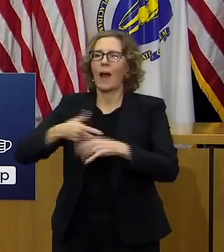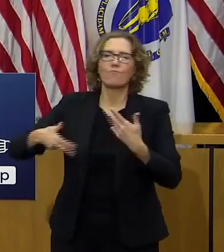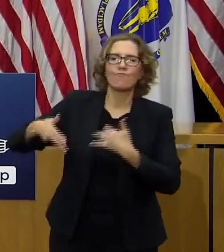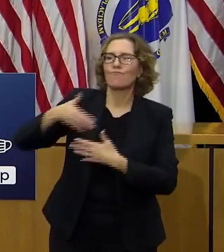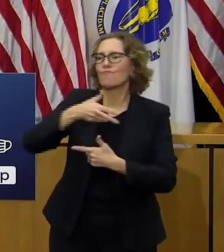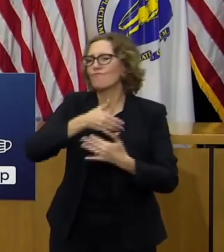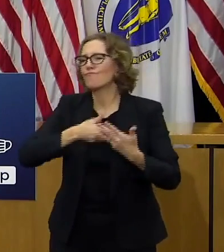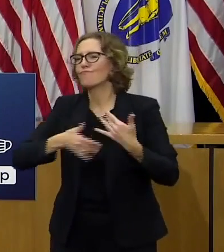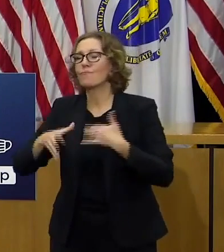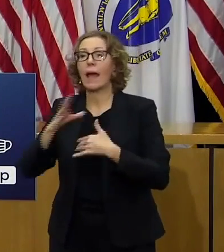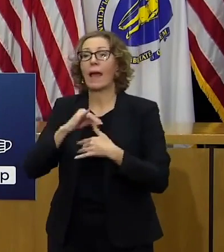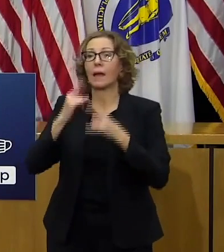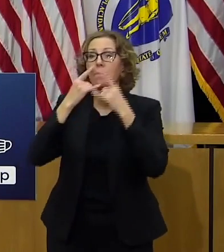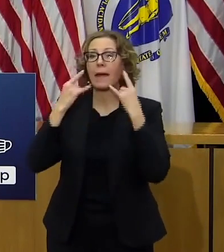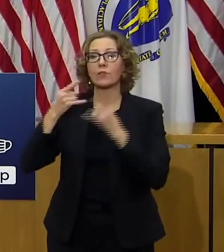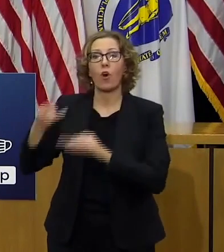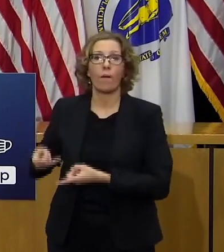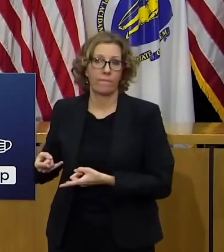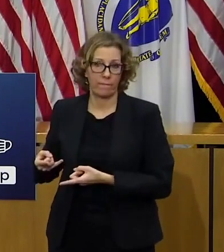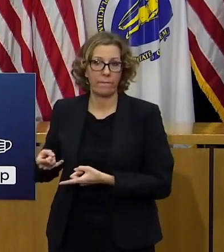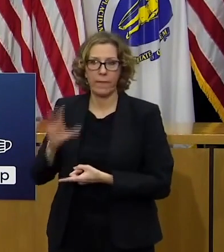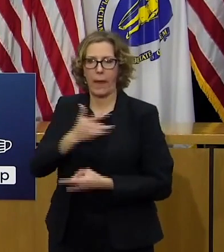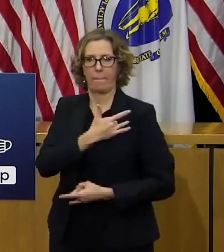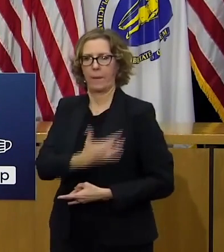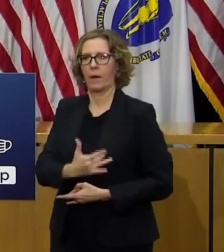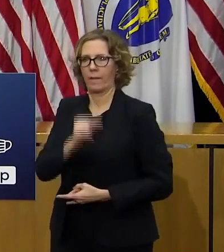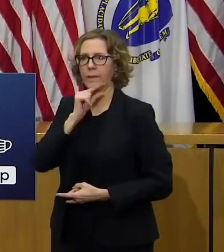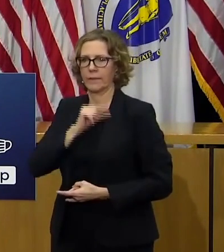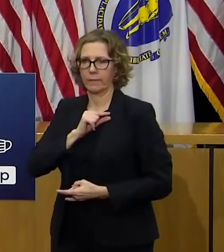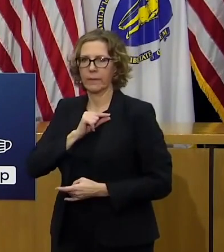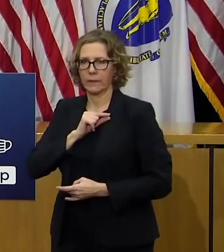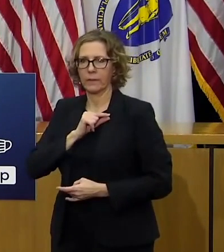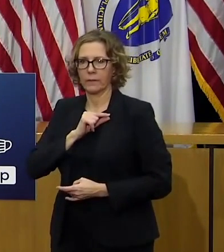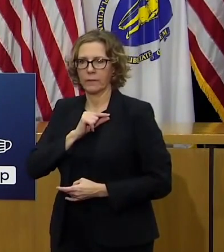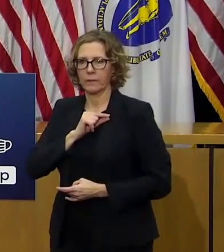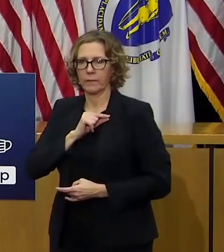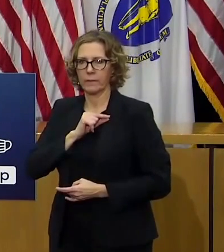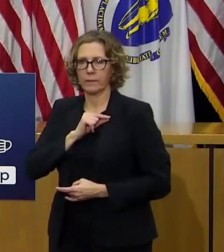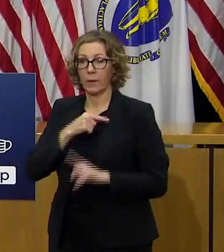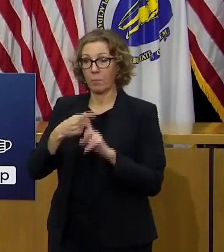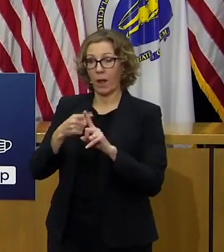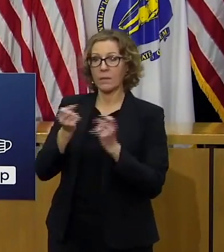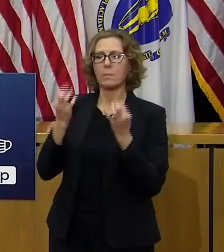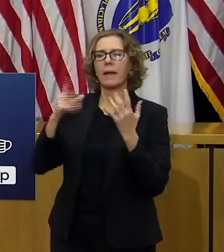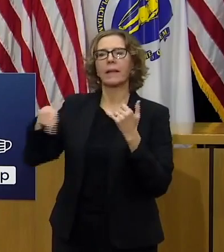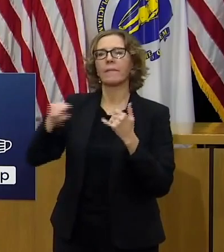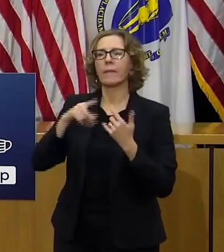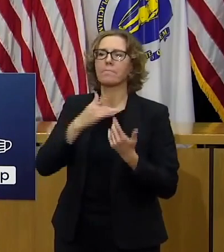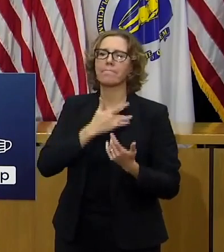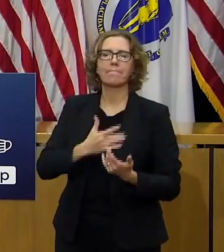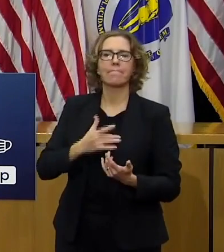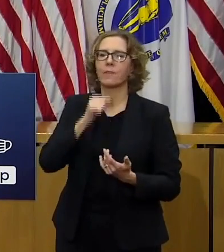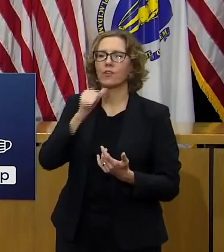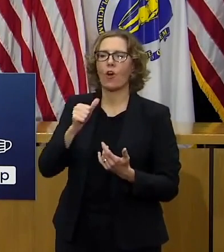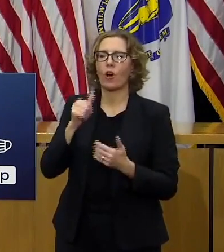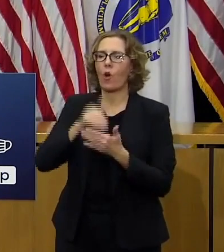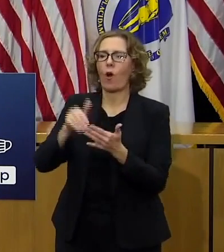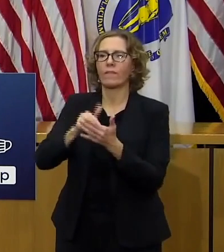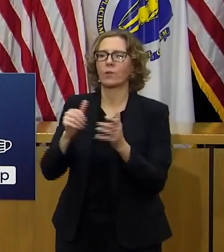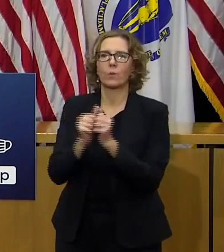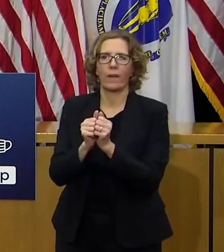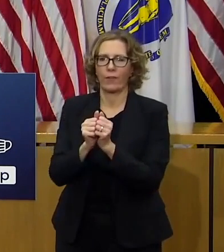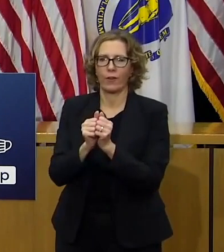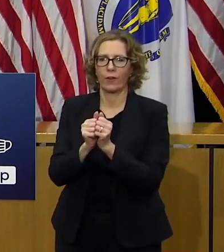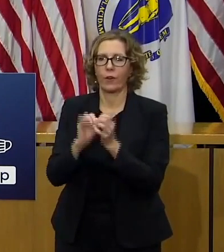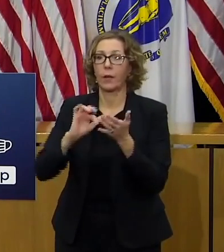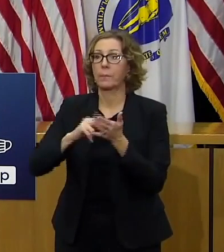and they never wear a mask and for the most part they are also not people who spend a lot of time with each other generally which is a